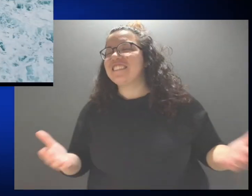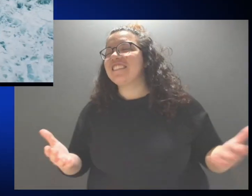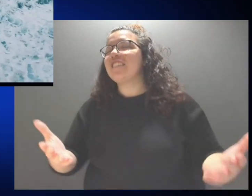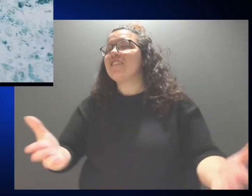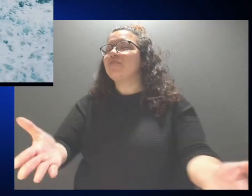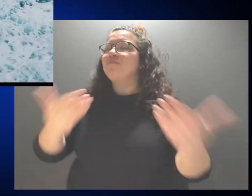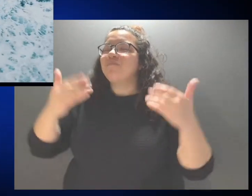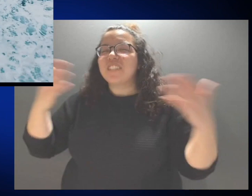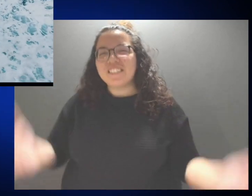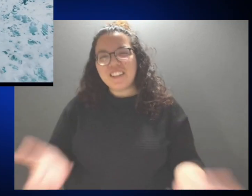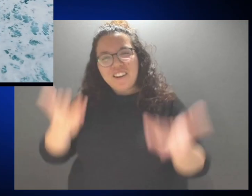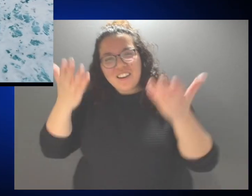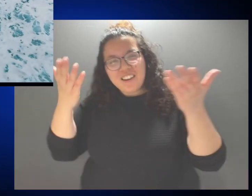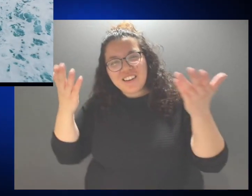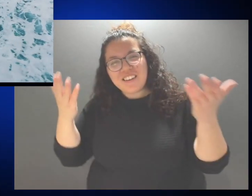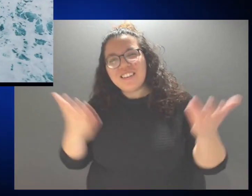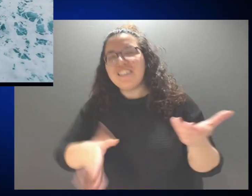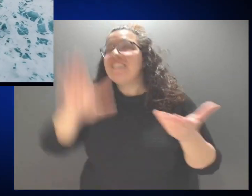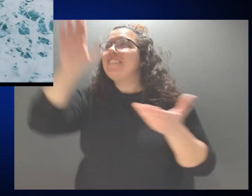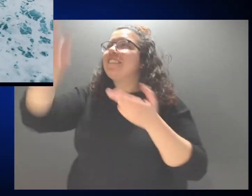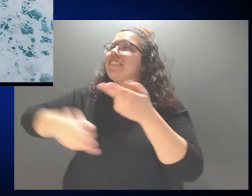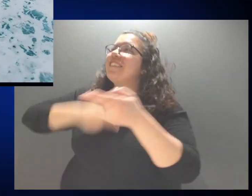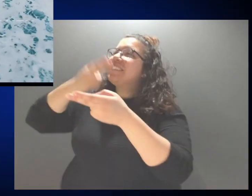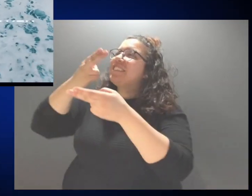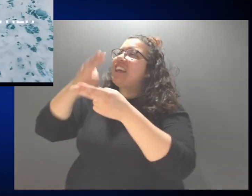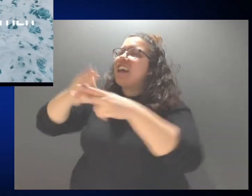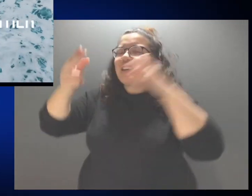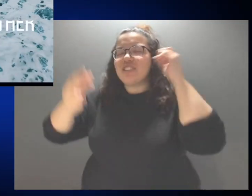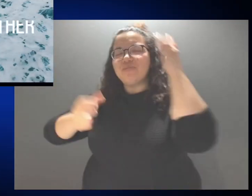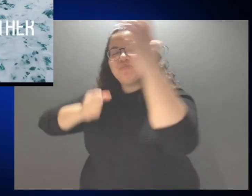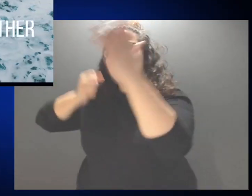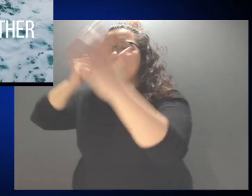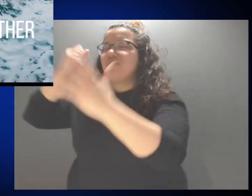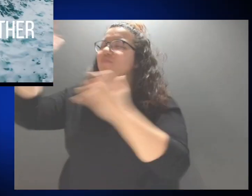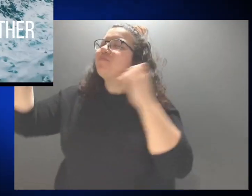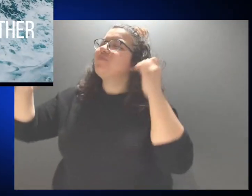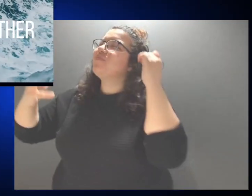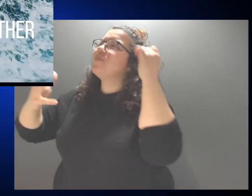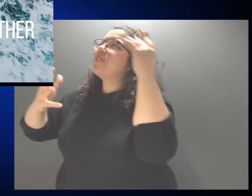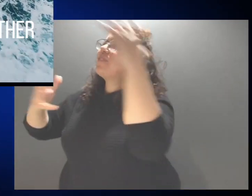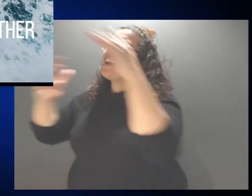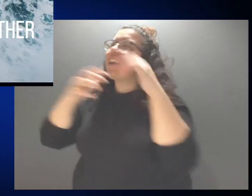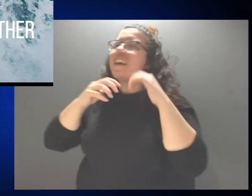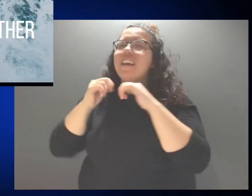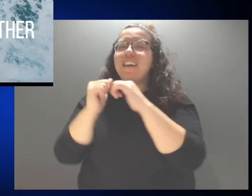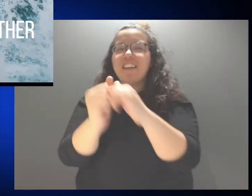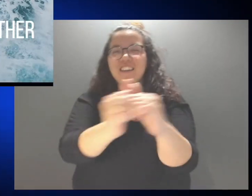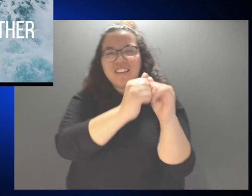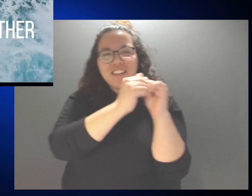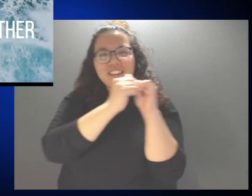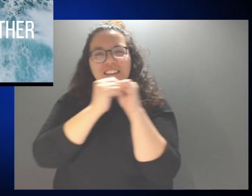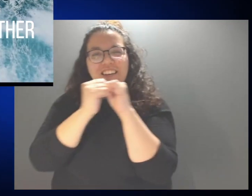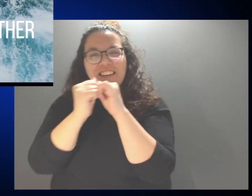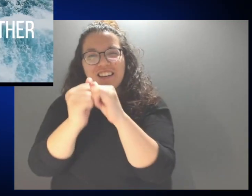Come exalt His name Together